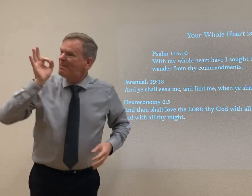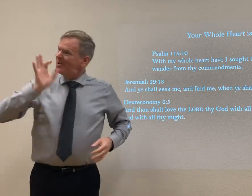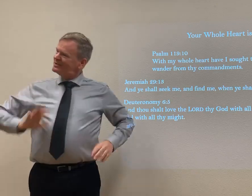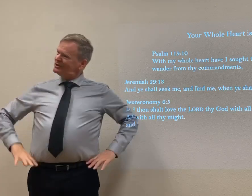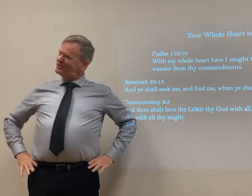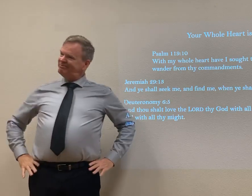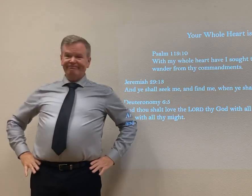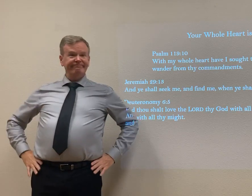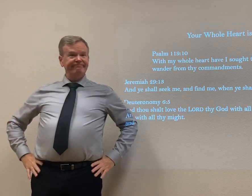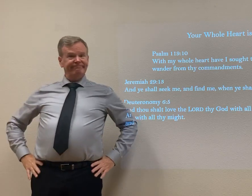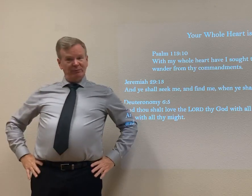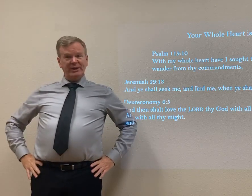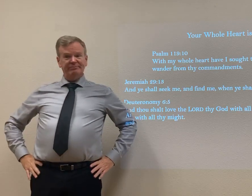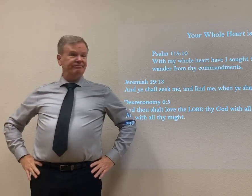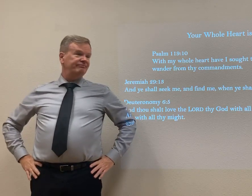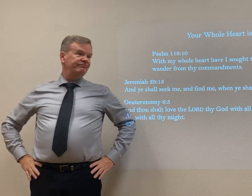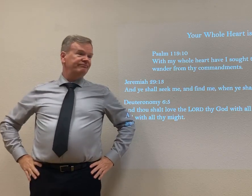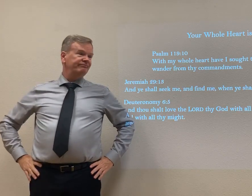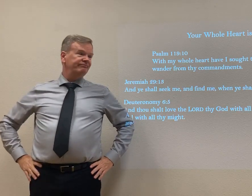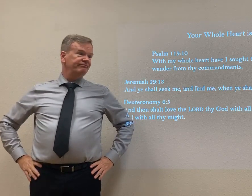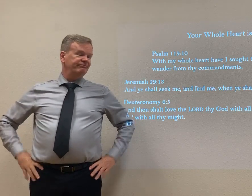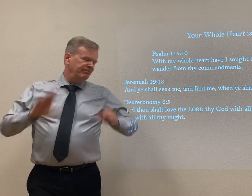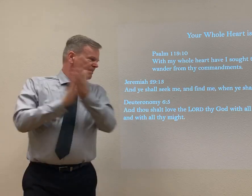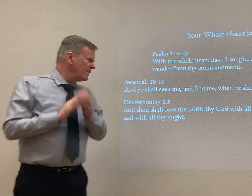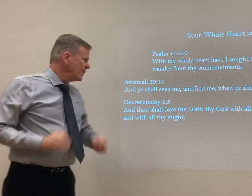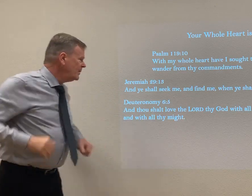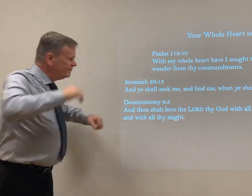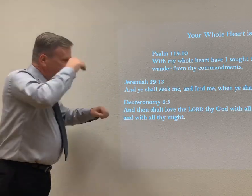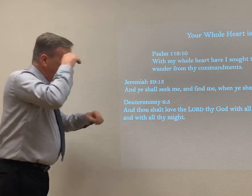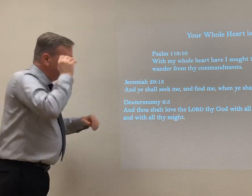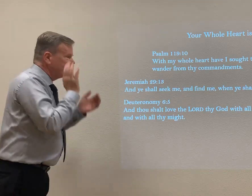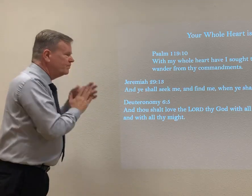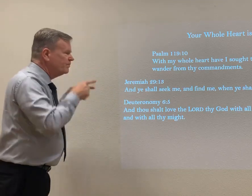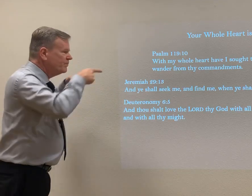obey your pastor. Right? Right? Right? Right?